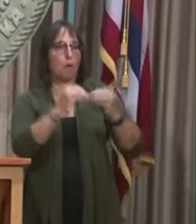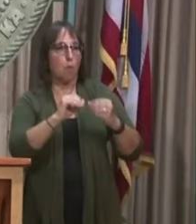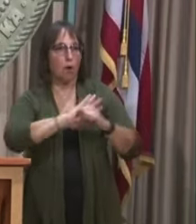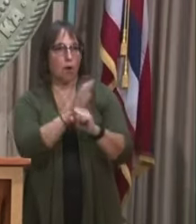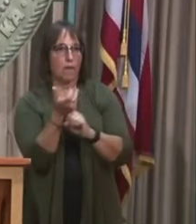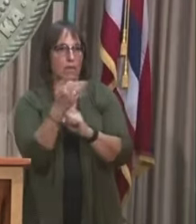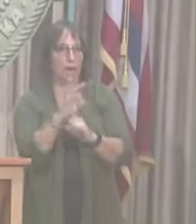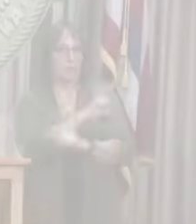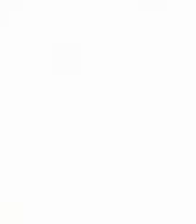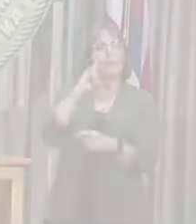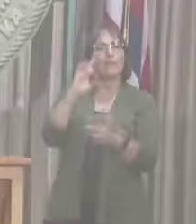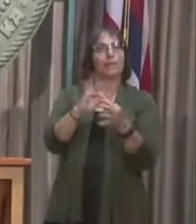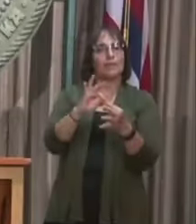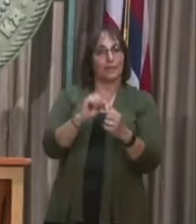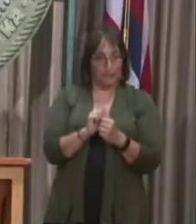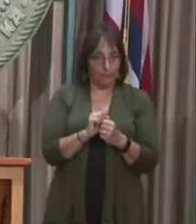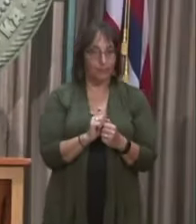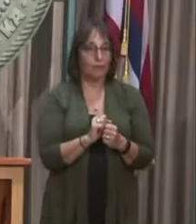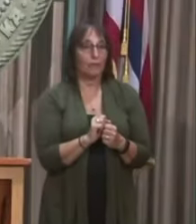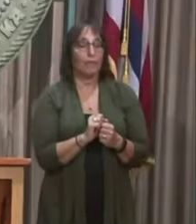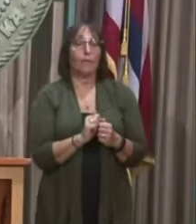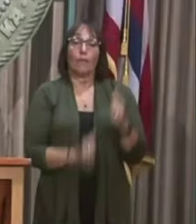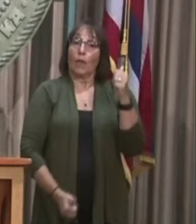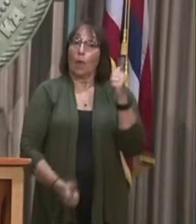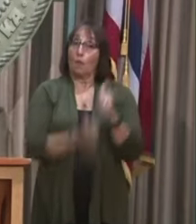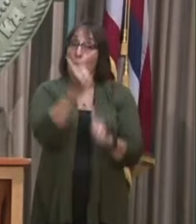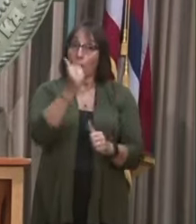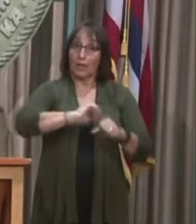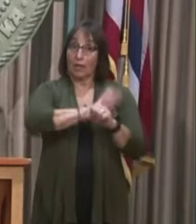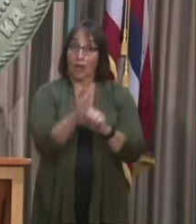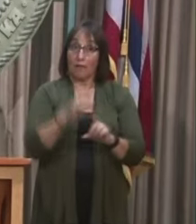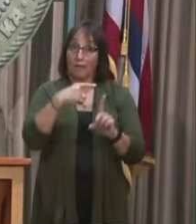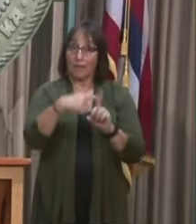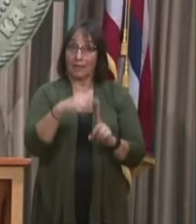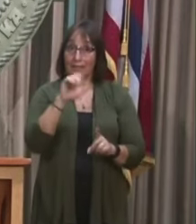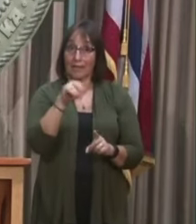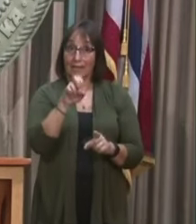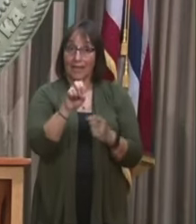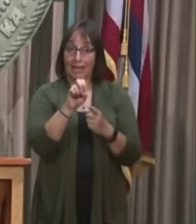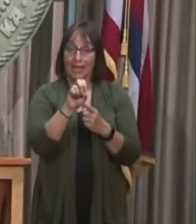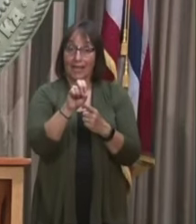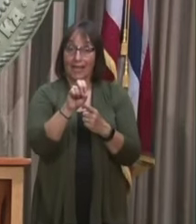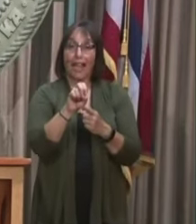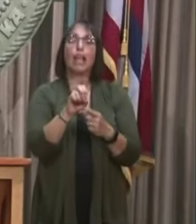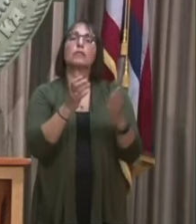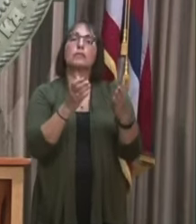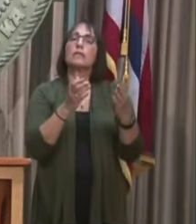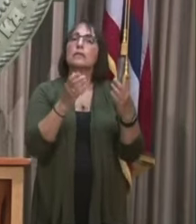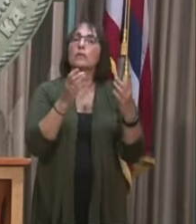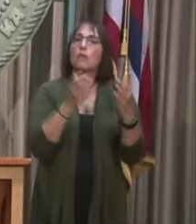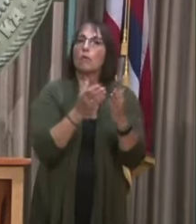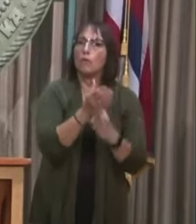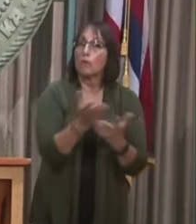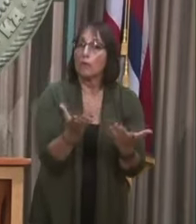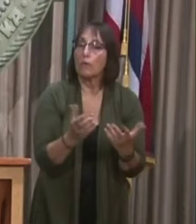COVID-19 patients. The overwhelming majority of cases that are occurring now is occurring through community spread.